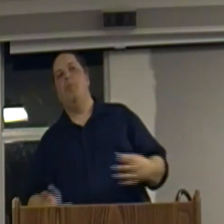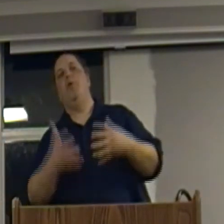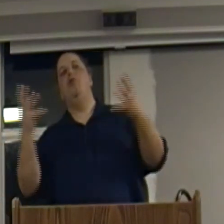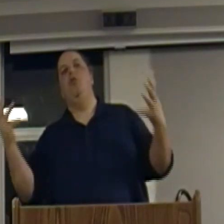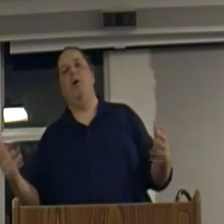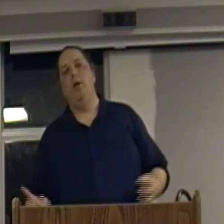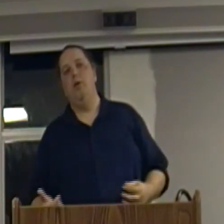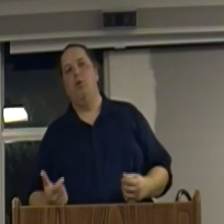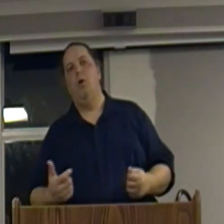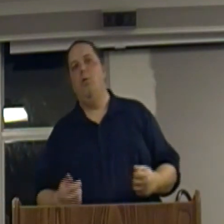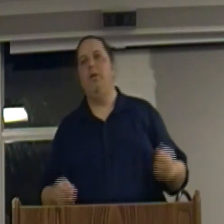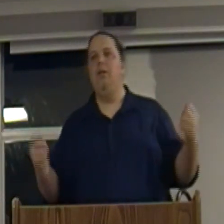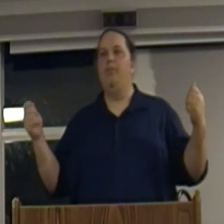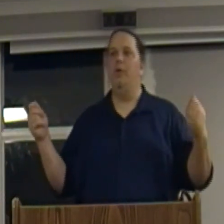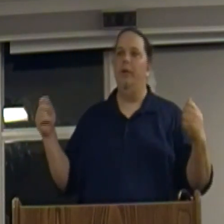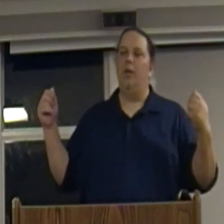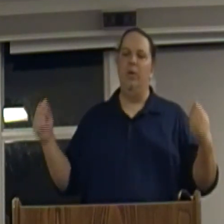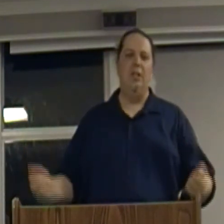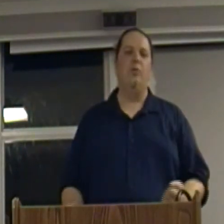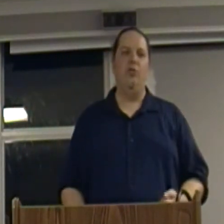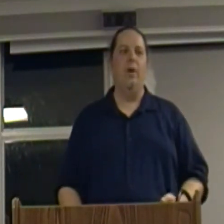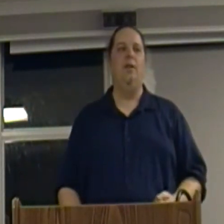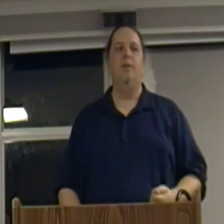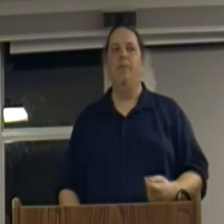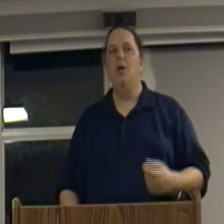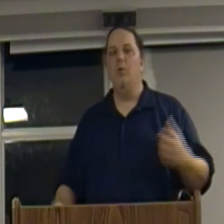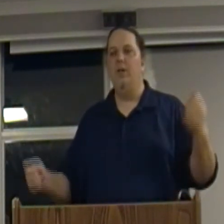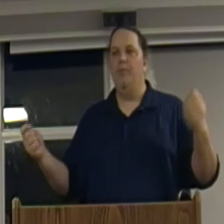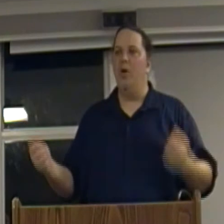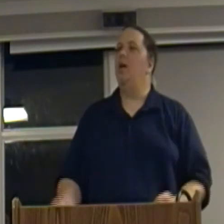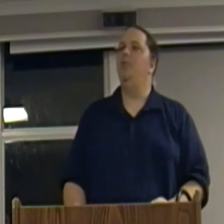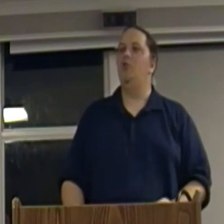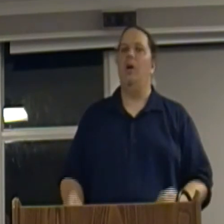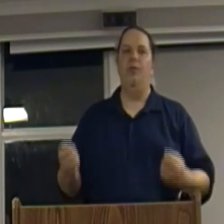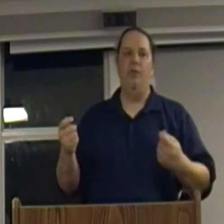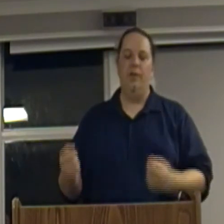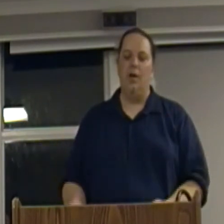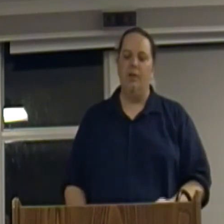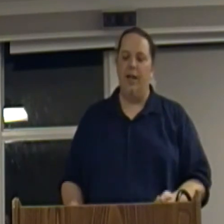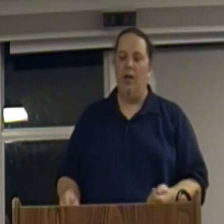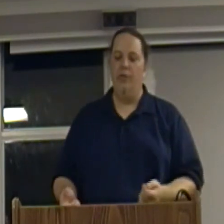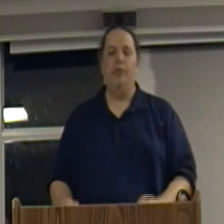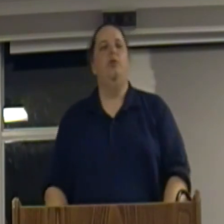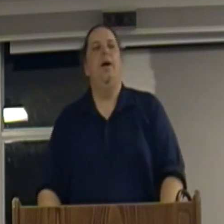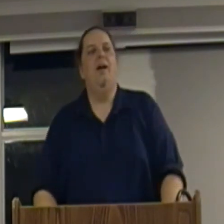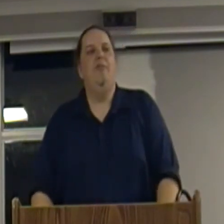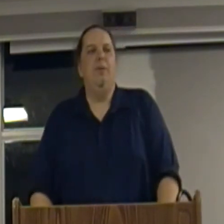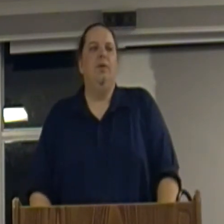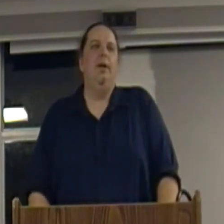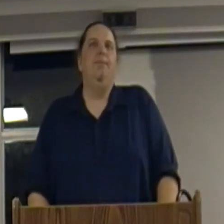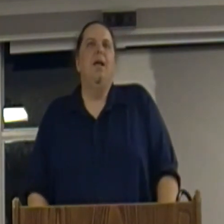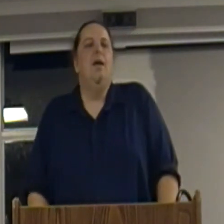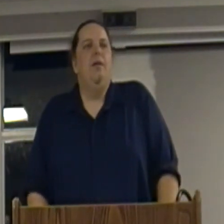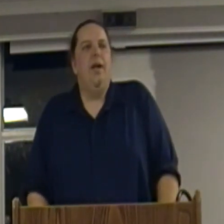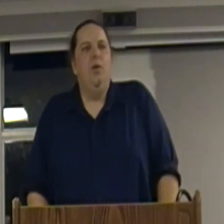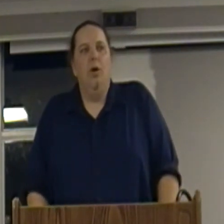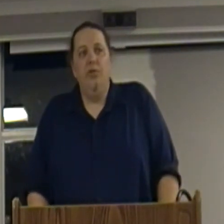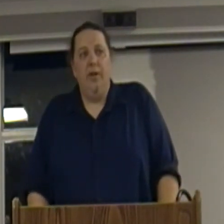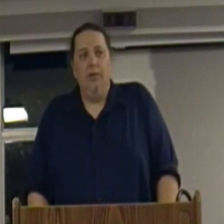corporations are out of control. We need to put, we need to restrain them. We need to break up the trusts and the cartels. And so you have people like Teddy Roosevelt,